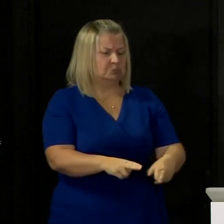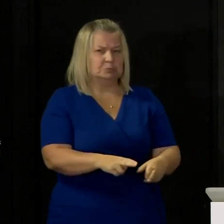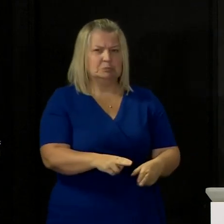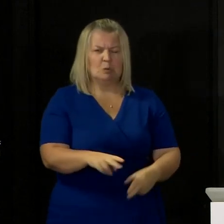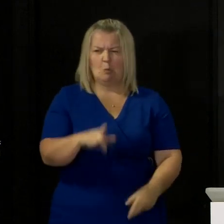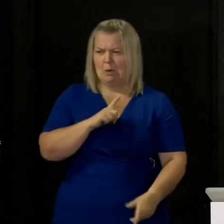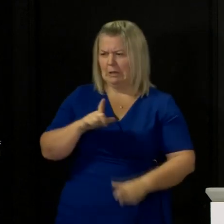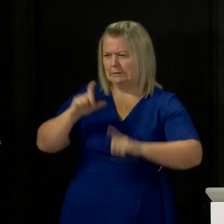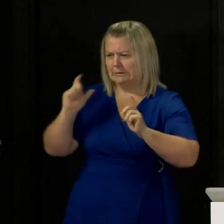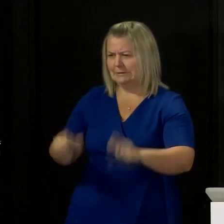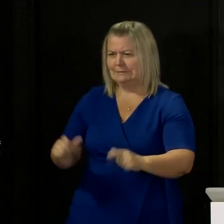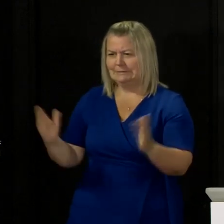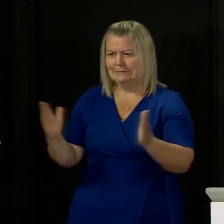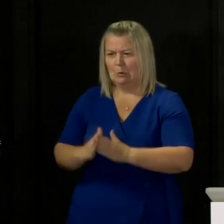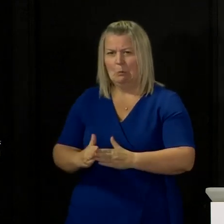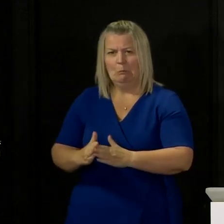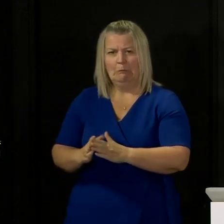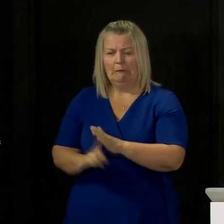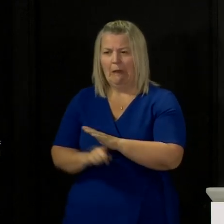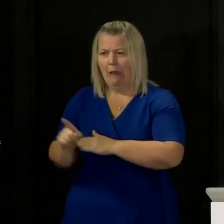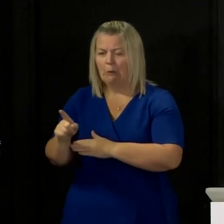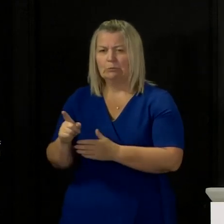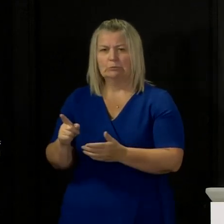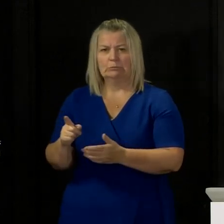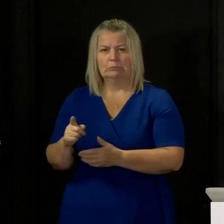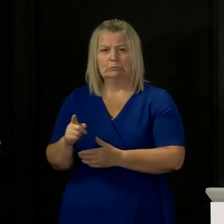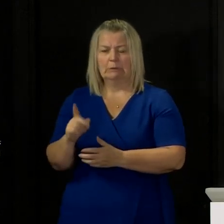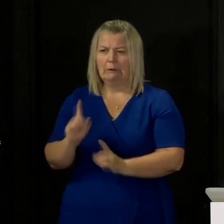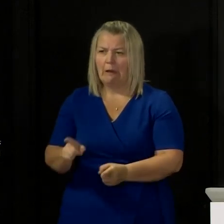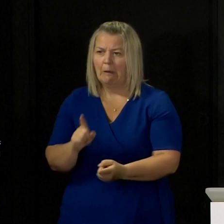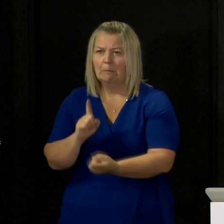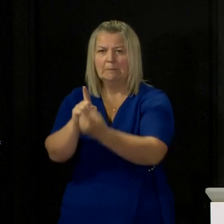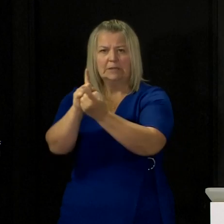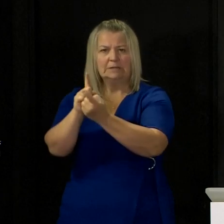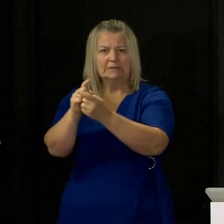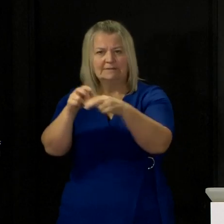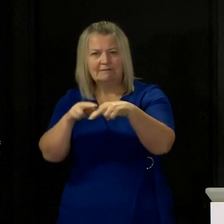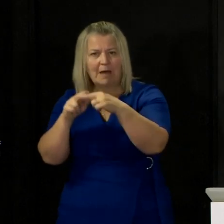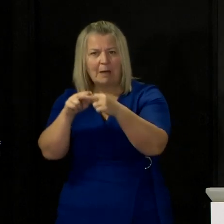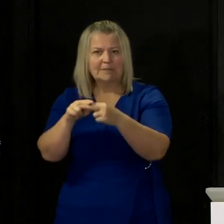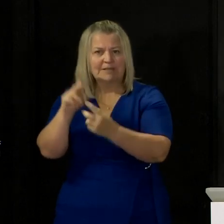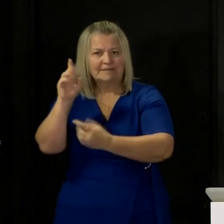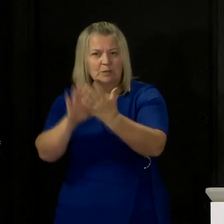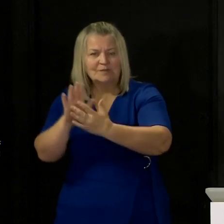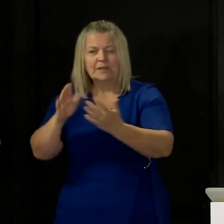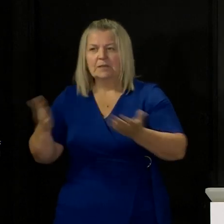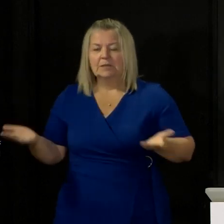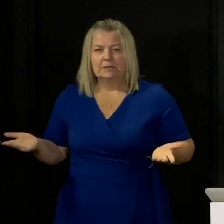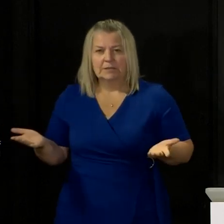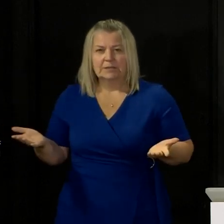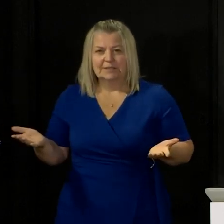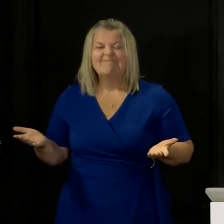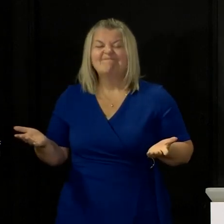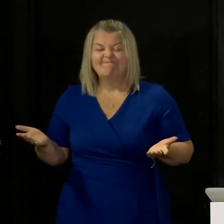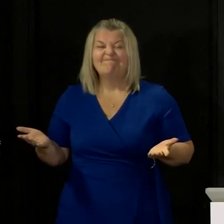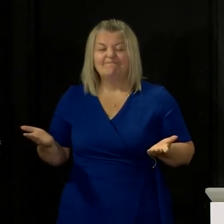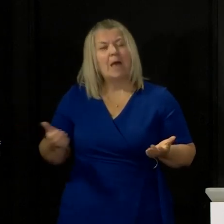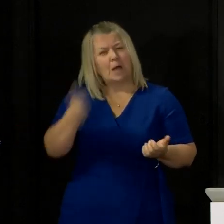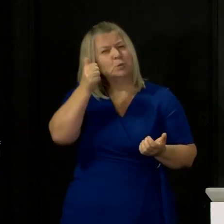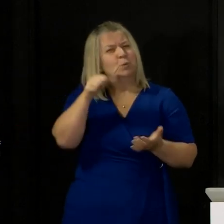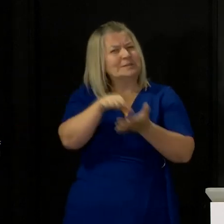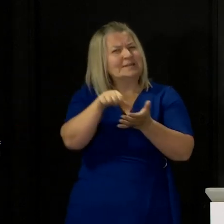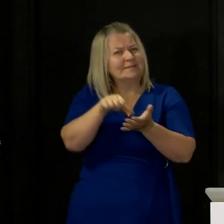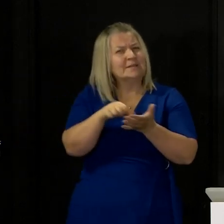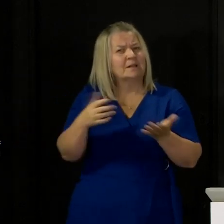having to live with some of these restrictions and I think that frustration is perhaps exacerbated a little bit as we go into a phase where some more